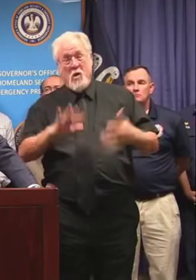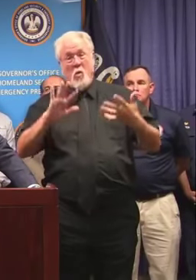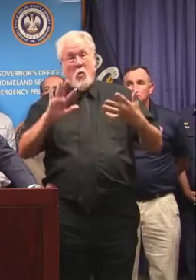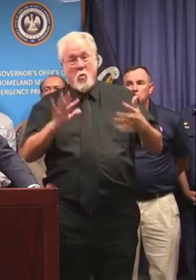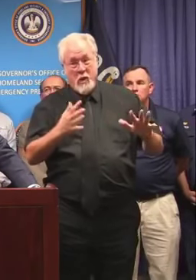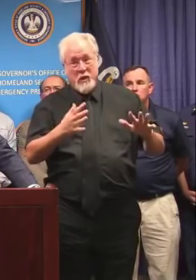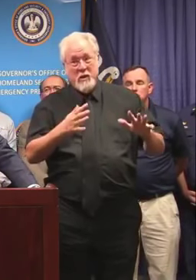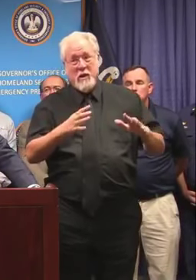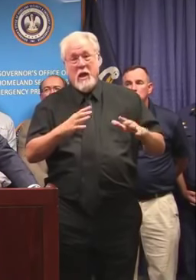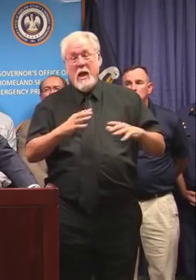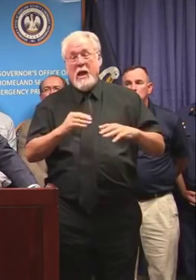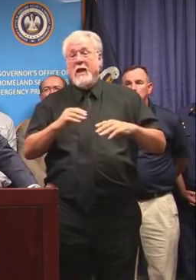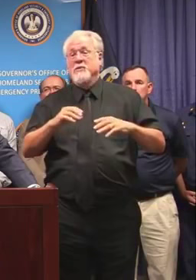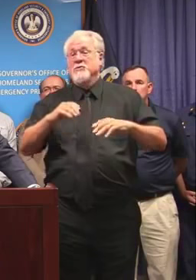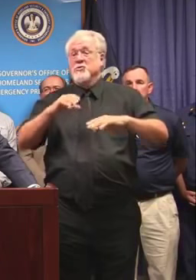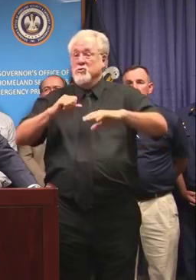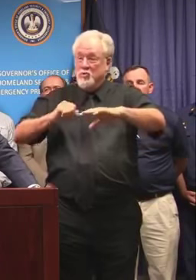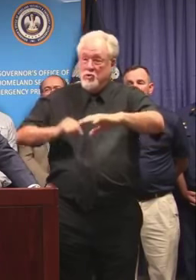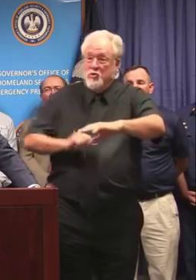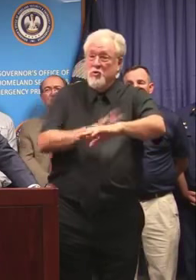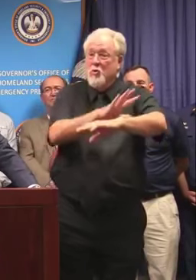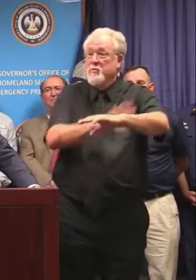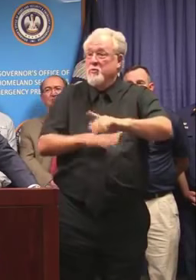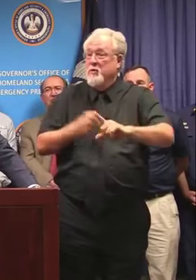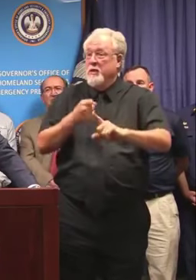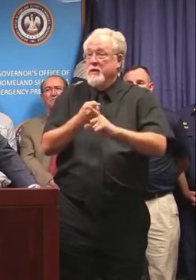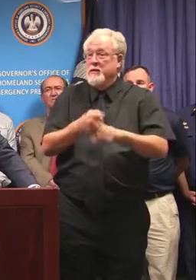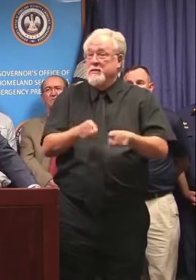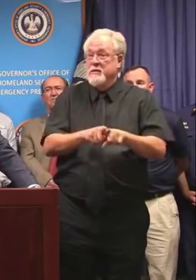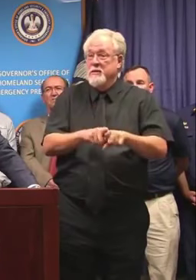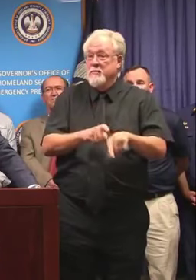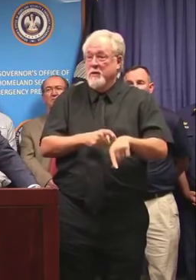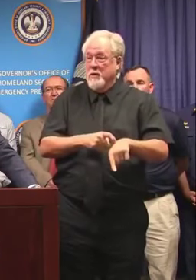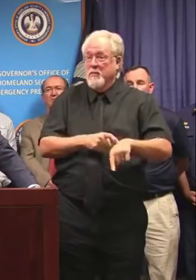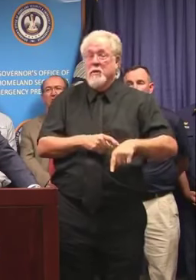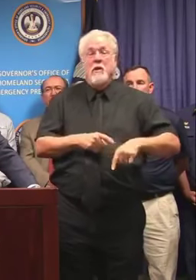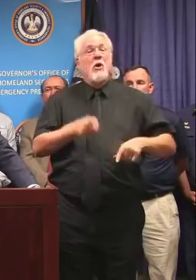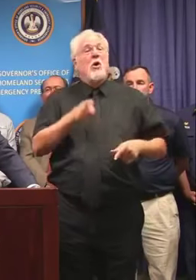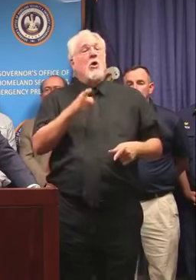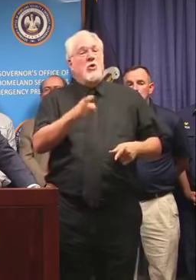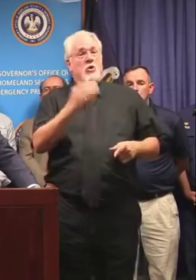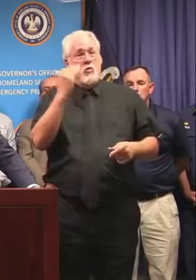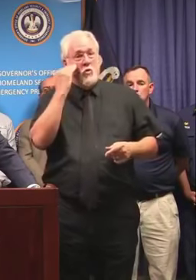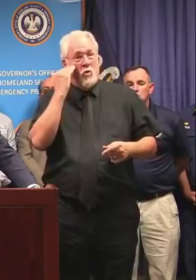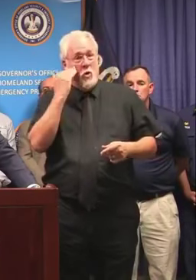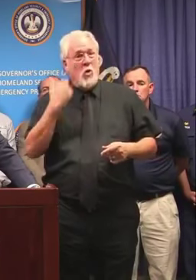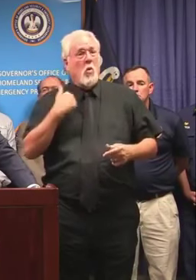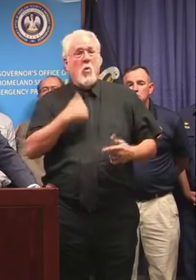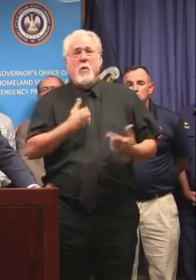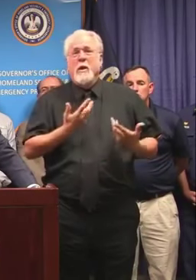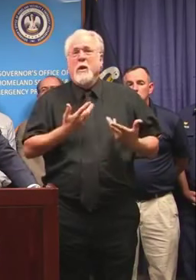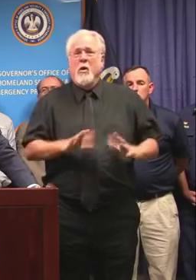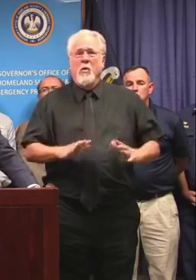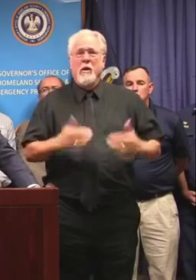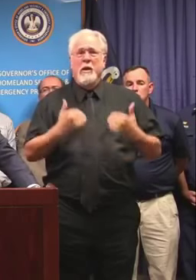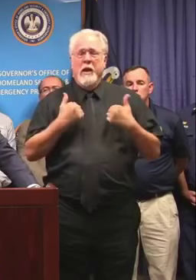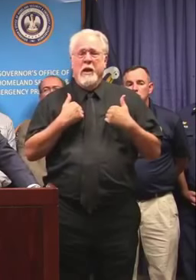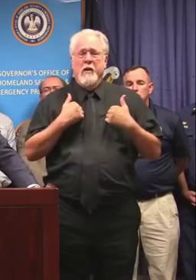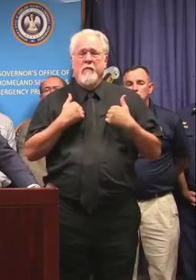and storm surge all converging at the same time. And as you all know, we already have